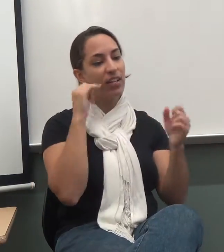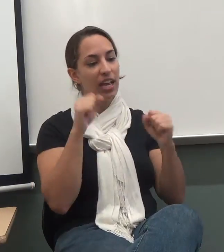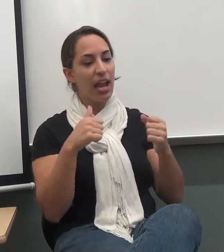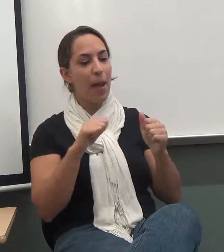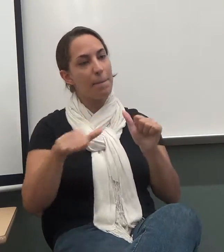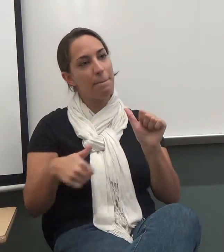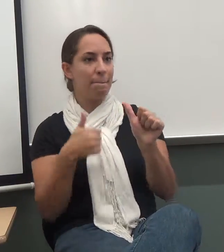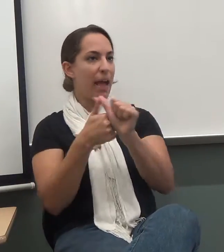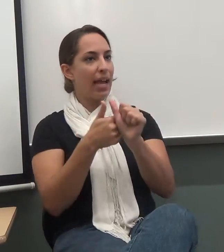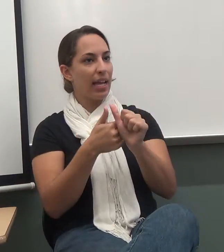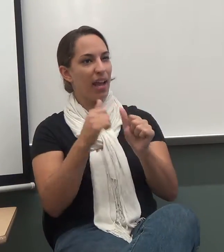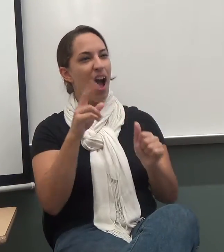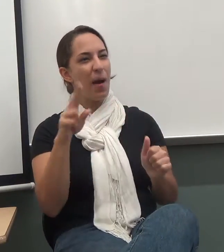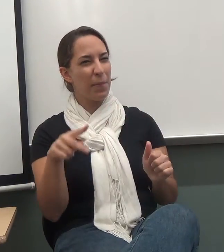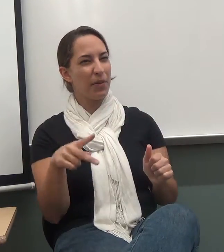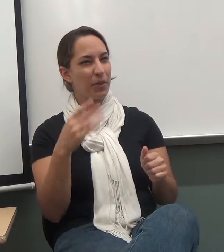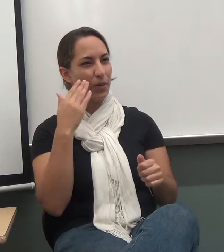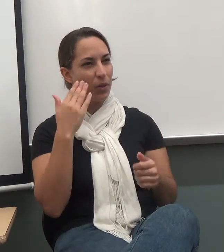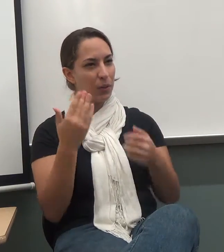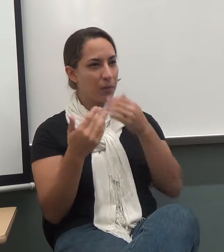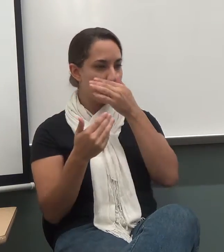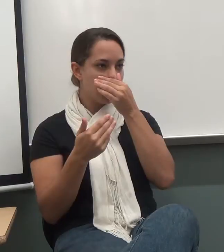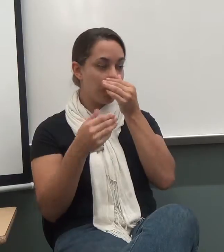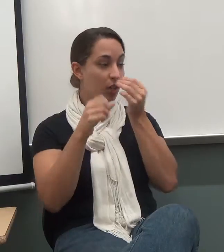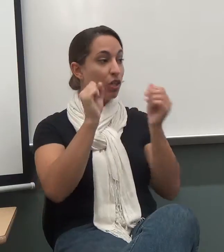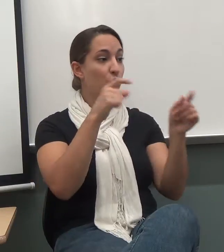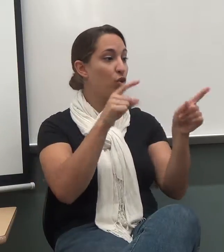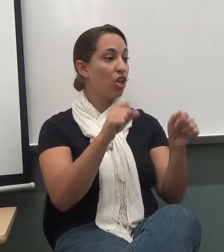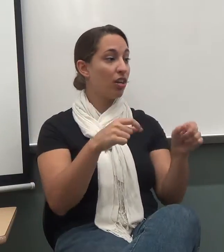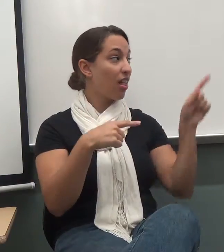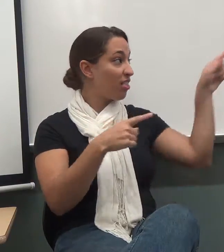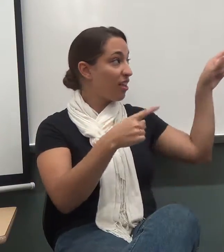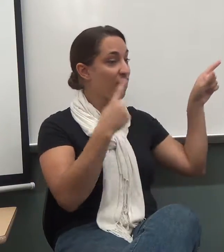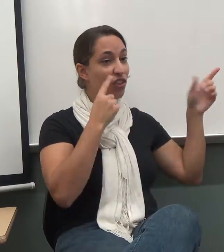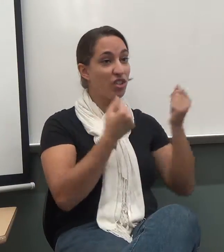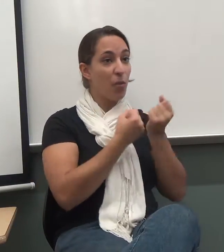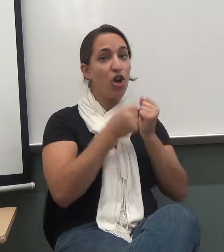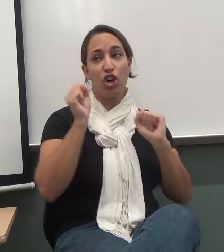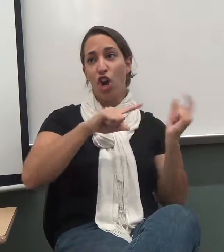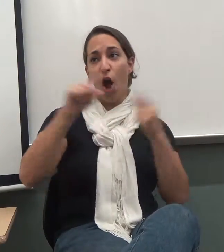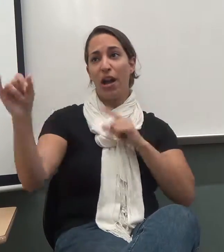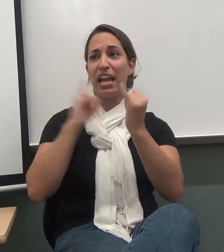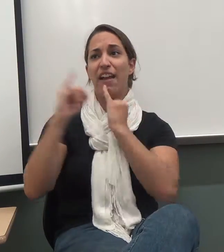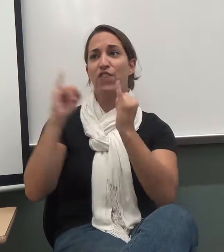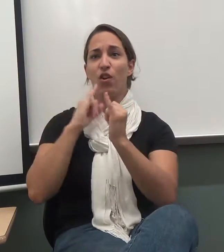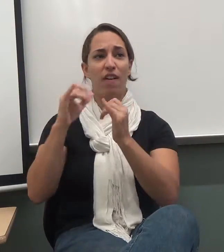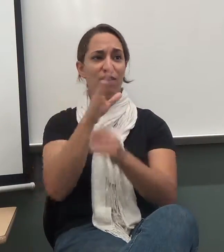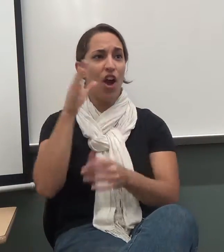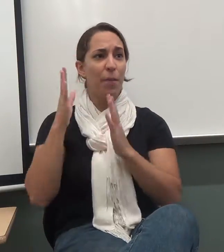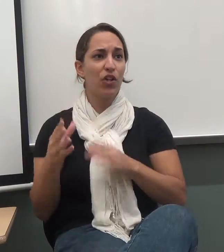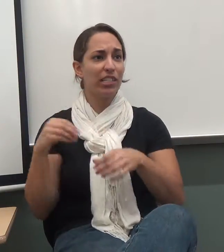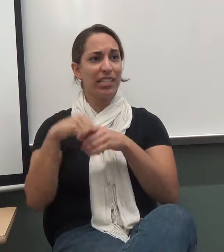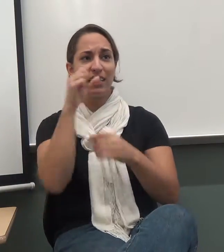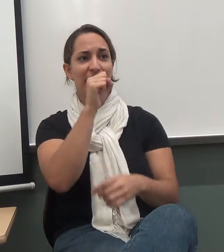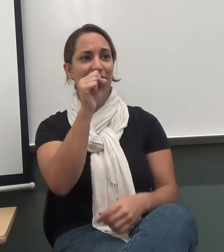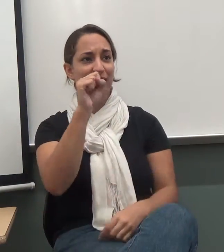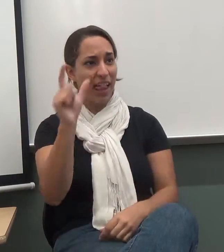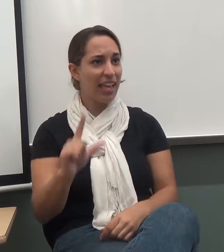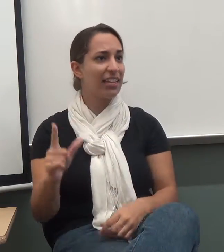you may have found from other people. could go interview farmers in Sleen and Valley and they'll say, yeah, the land is dry. You've got five farmers to tell you that. It's five out of